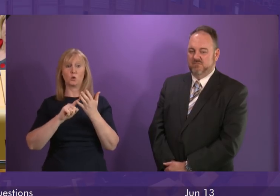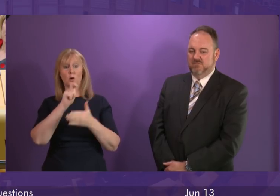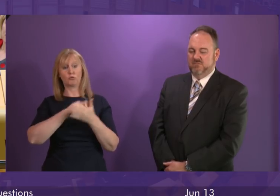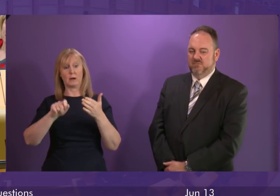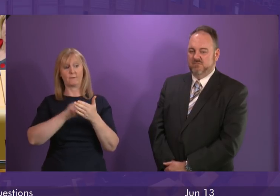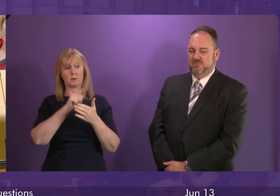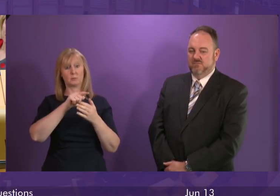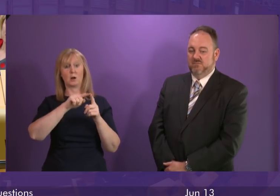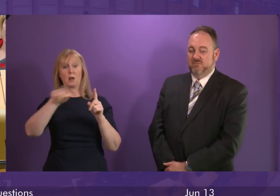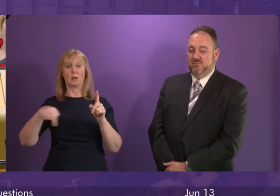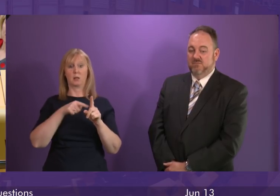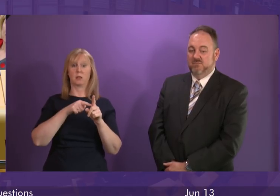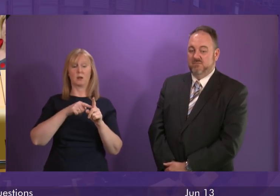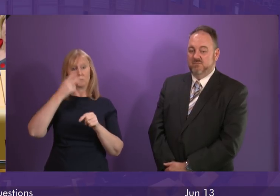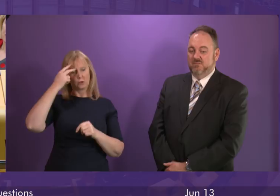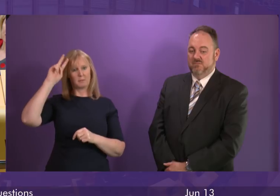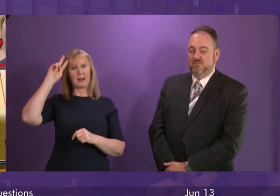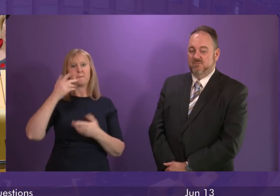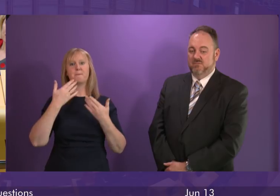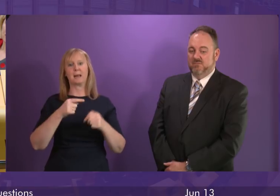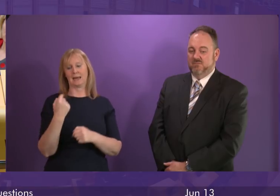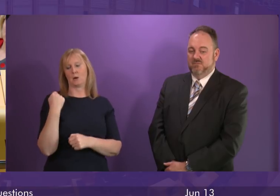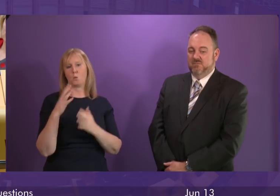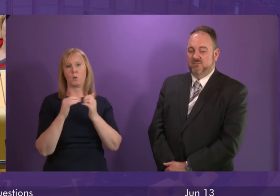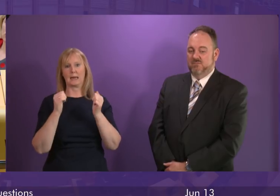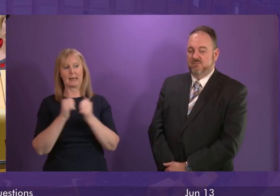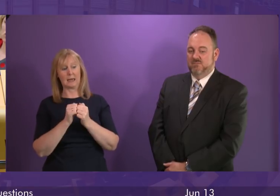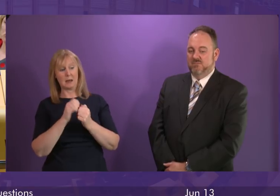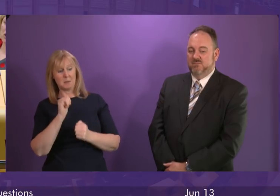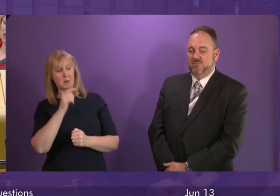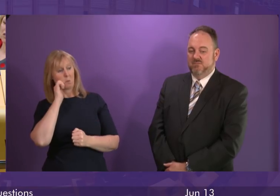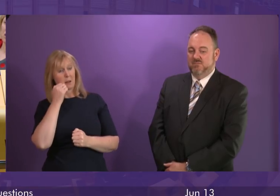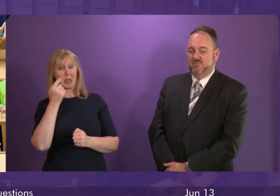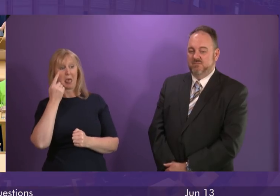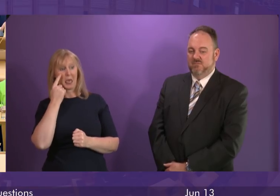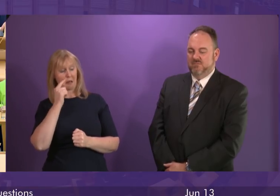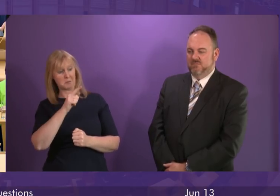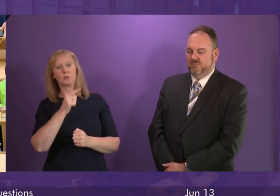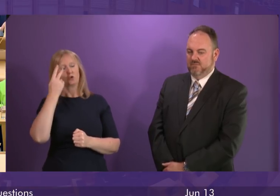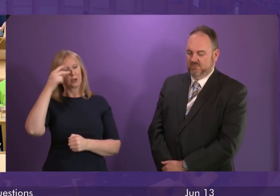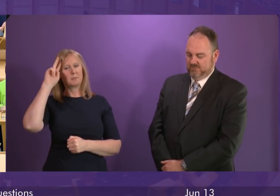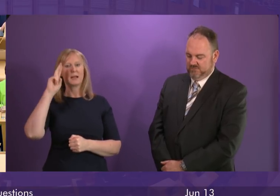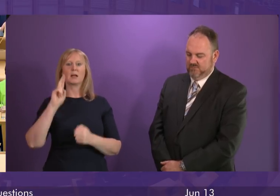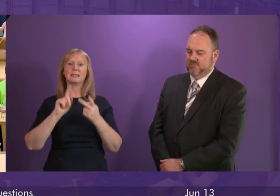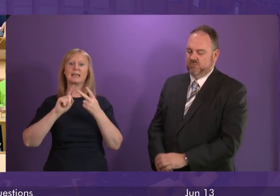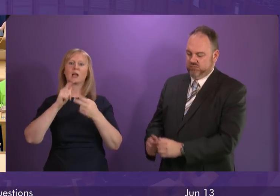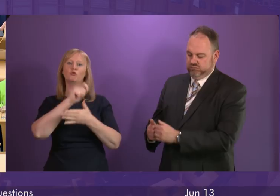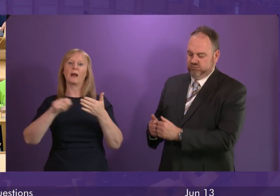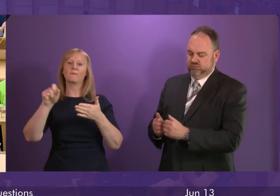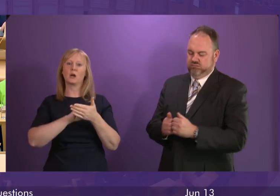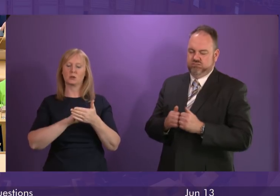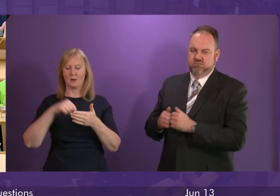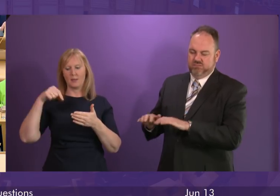weekend, maybe he'll now see the light and reverse his position on a second independence referendum so that this Parliament